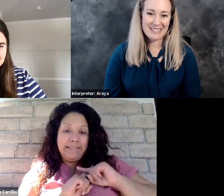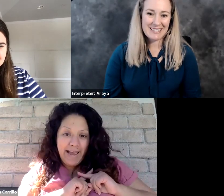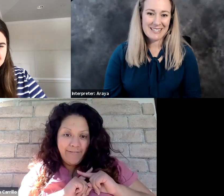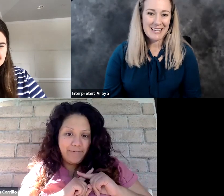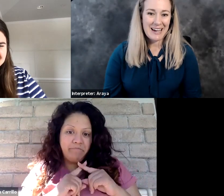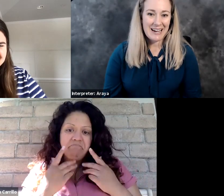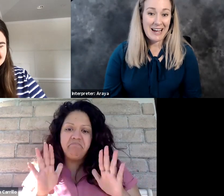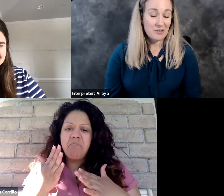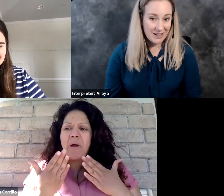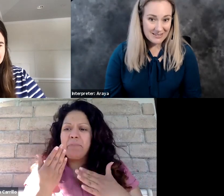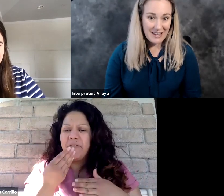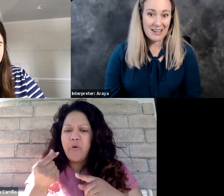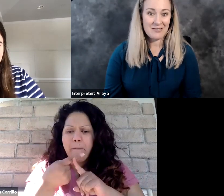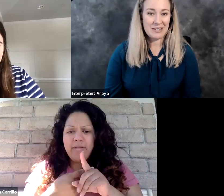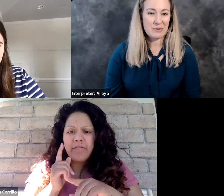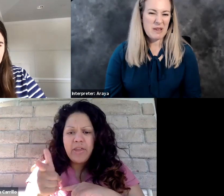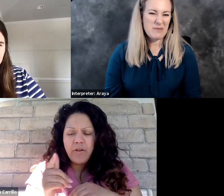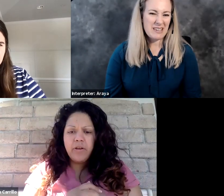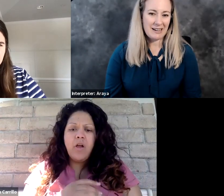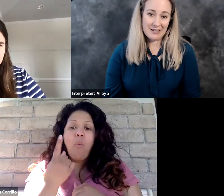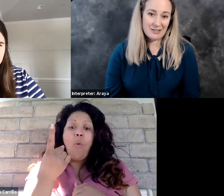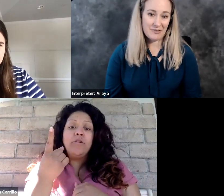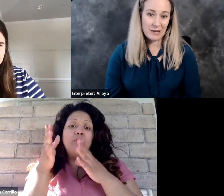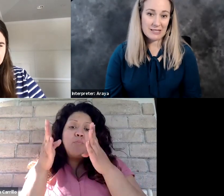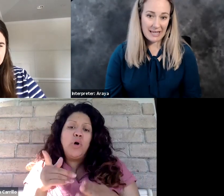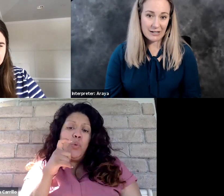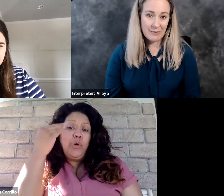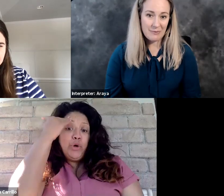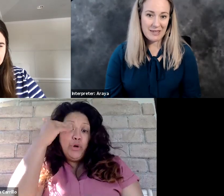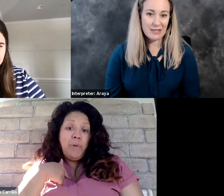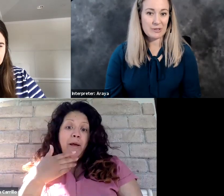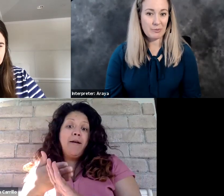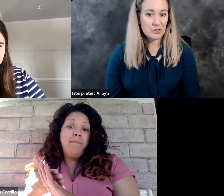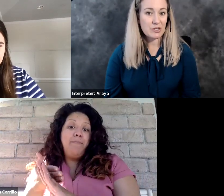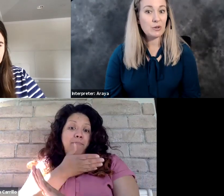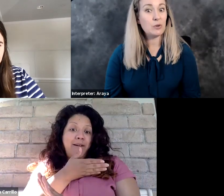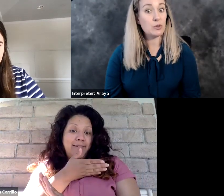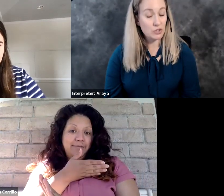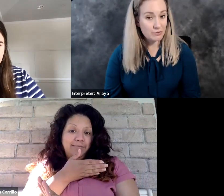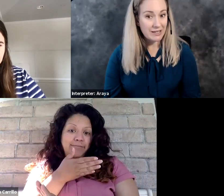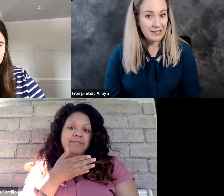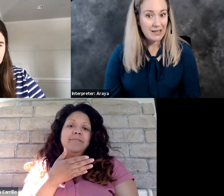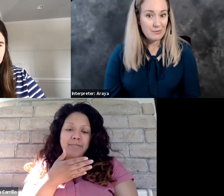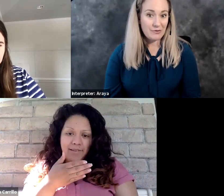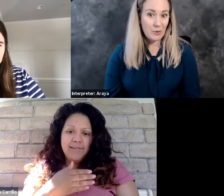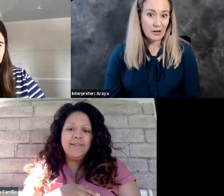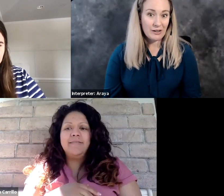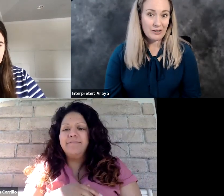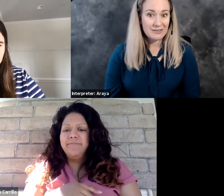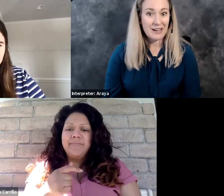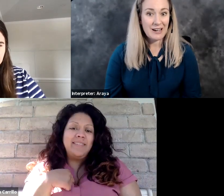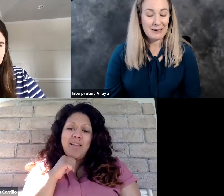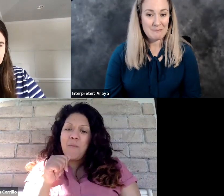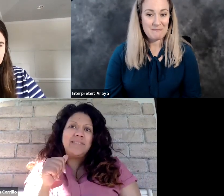experience. After I got saved, it was maybe a few months later, maybe, and there was a person who knew me before,